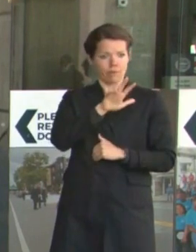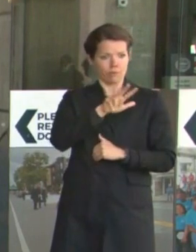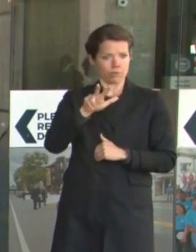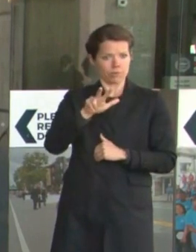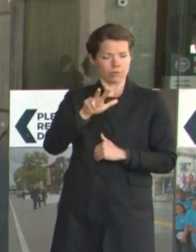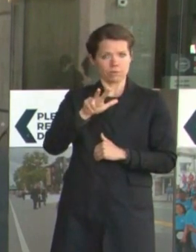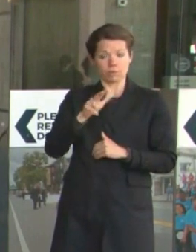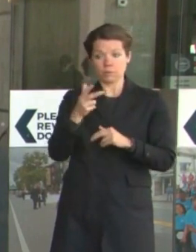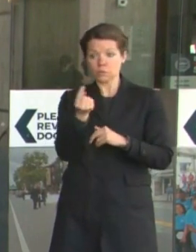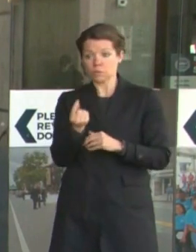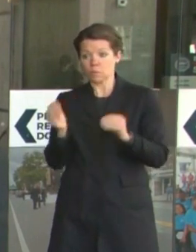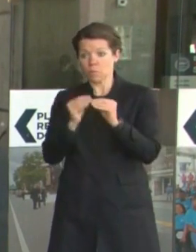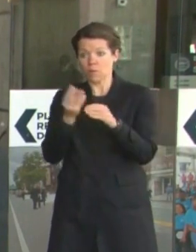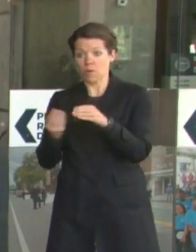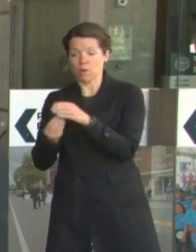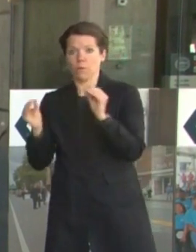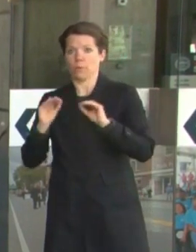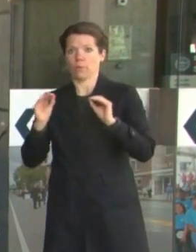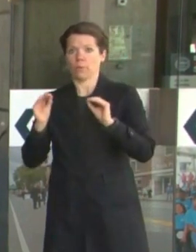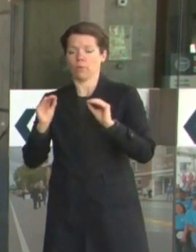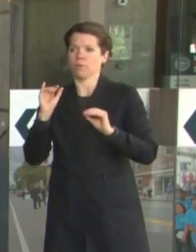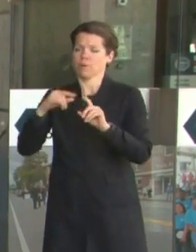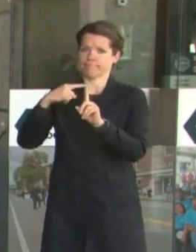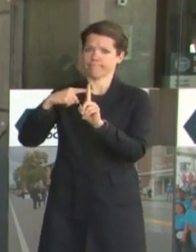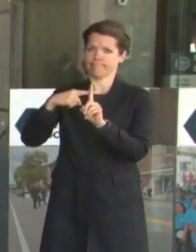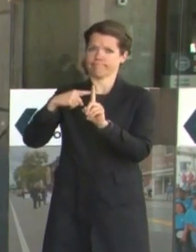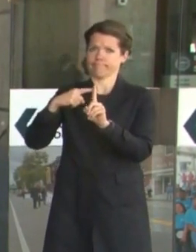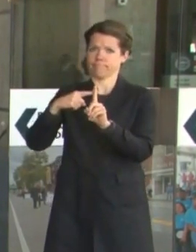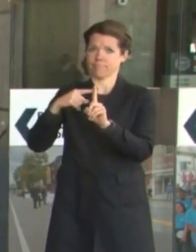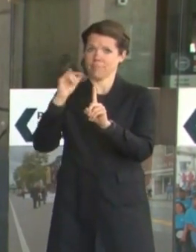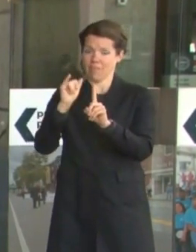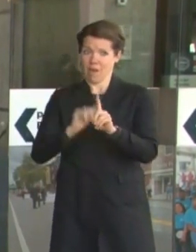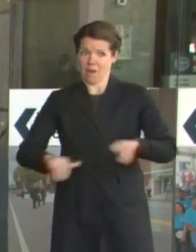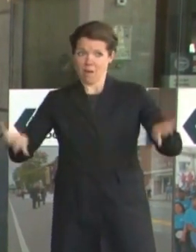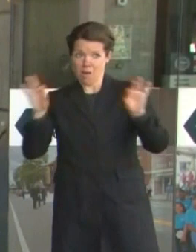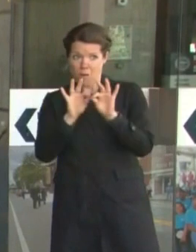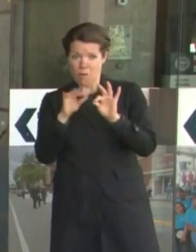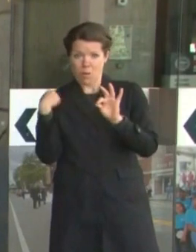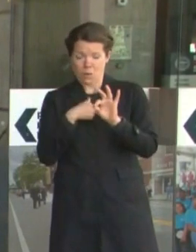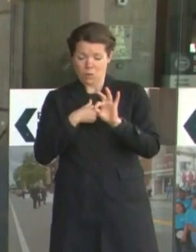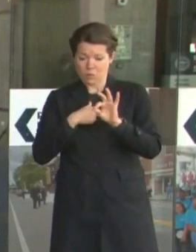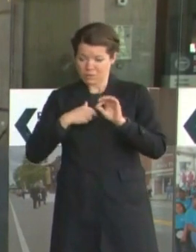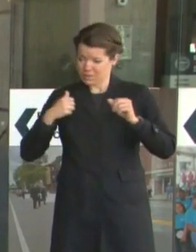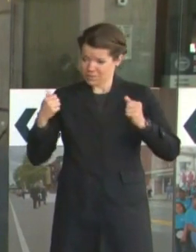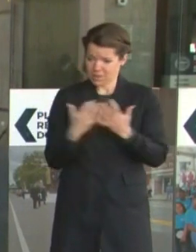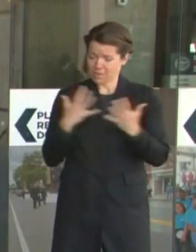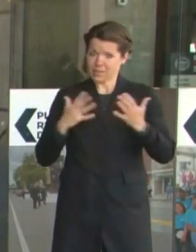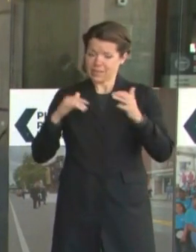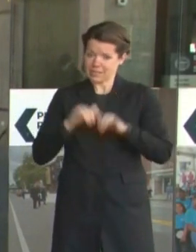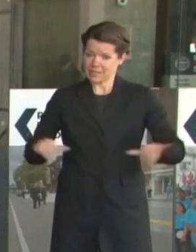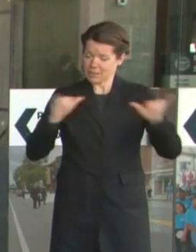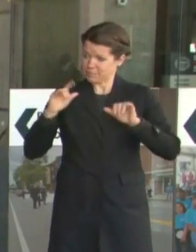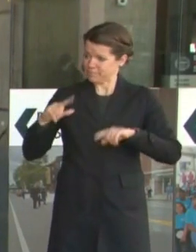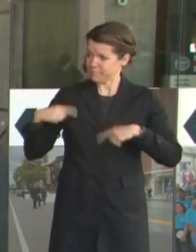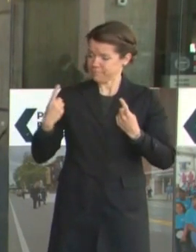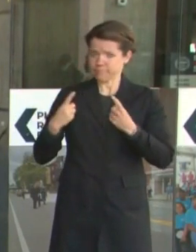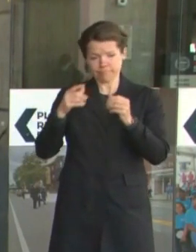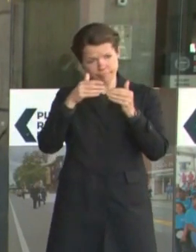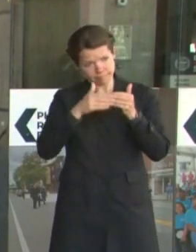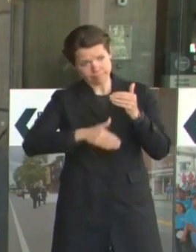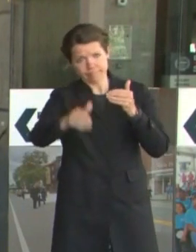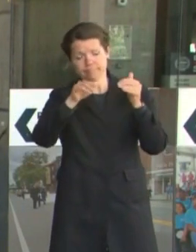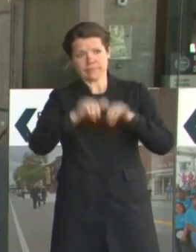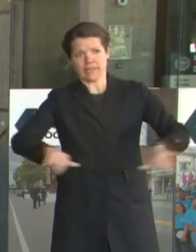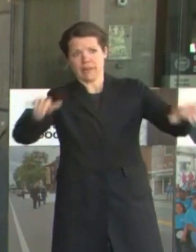BUT WE STILL HAVE WORK TO DO. IF WE WANT TO SEE THAT EVERY DAY, WE NEED TO CONTINUE TO DO THAT. AND I'D LIKE TO JUST CONTINUE TO KEEP THE FAMILIES OF